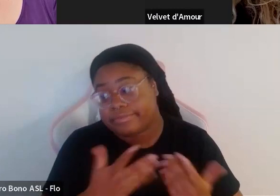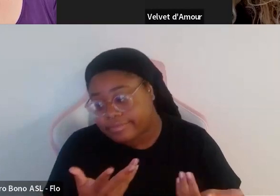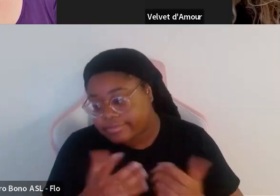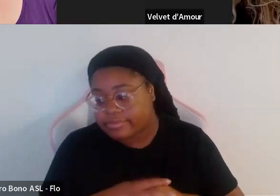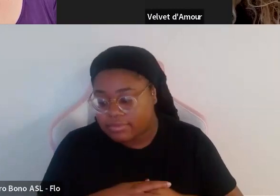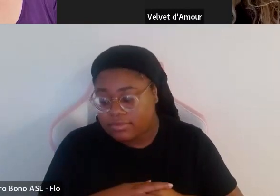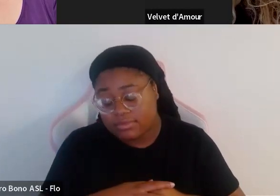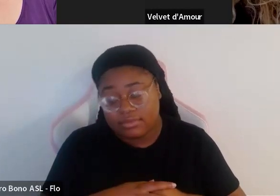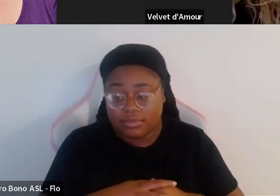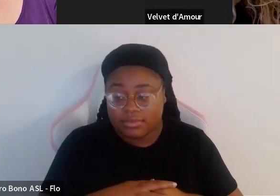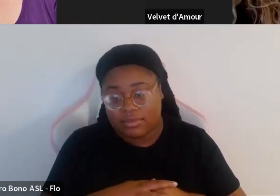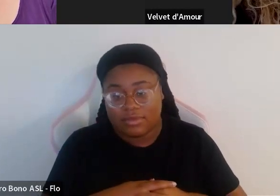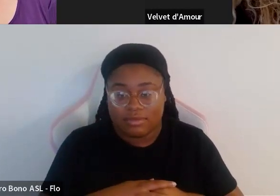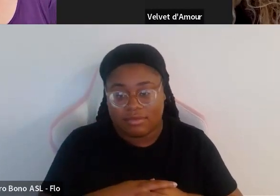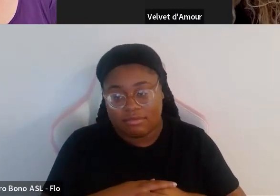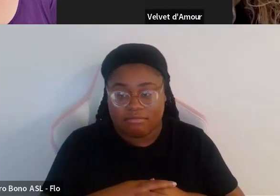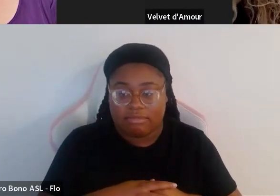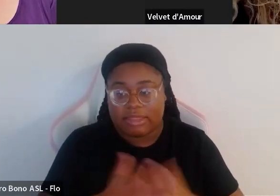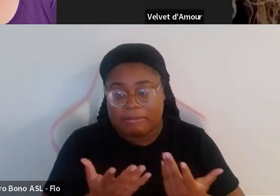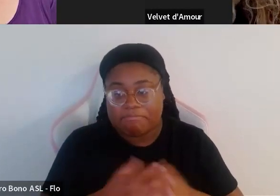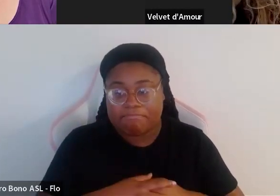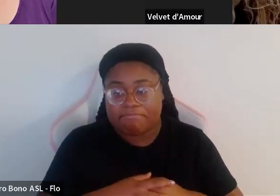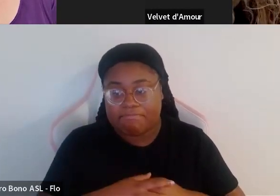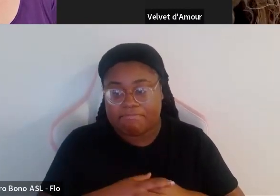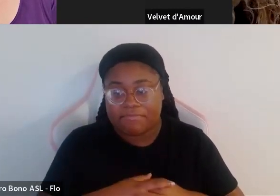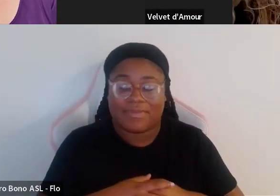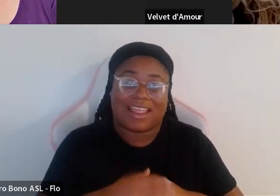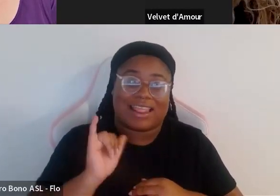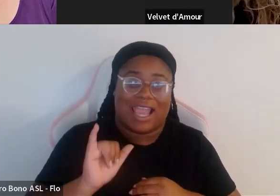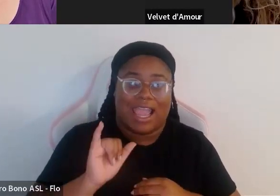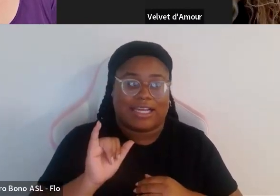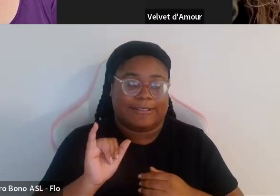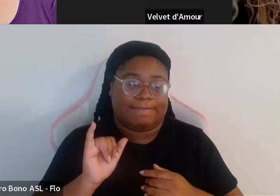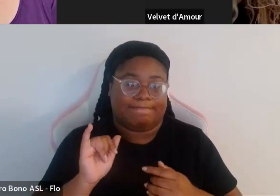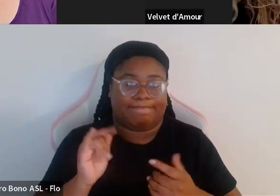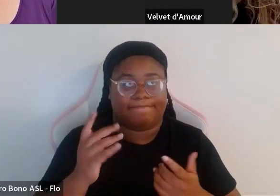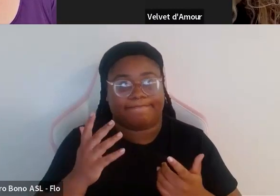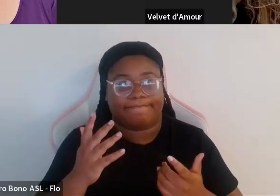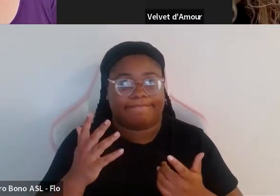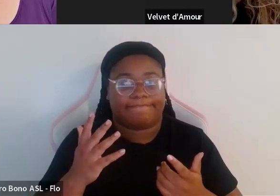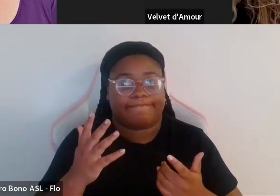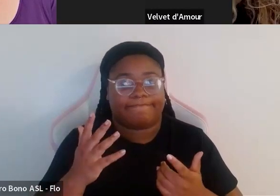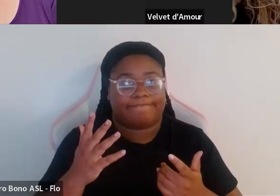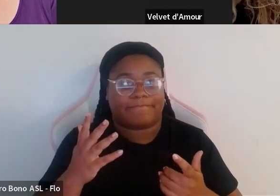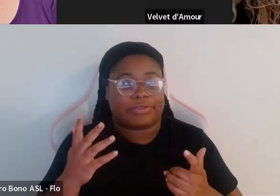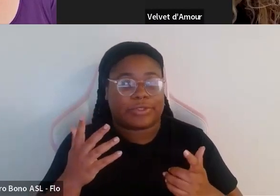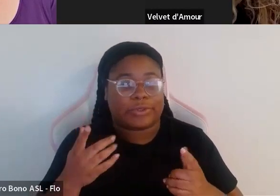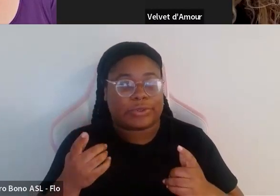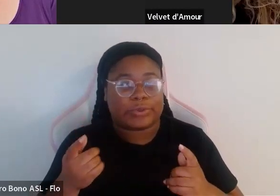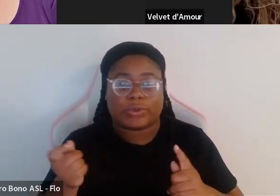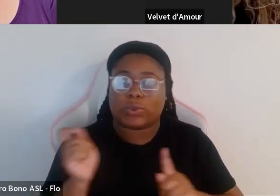try to find me wrong here but the torture of fat people in their youth tends to create